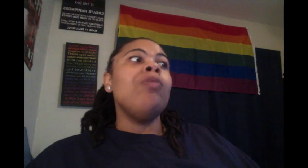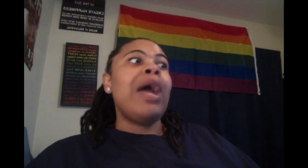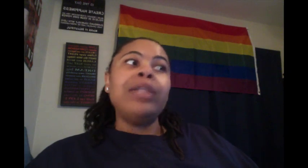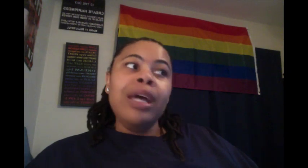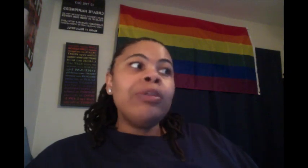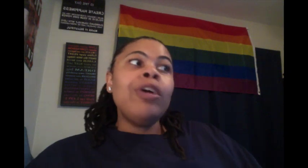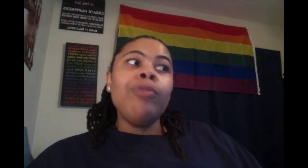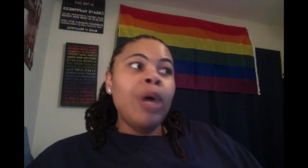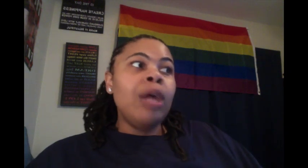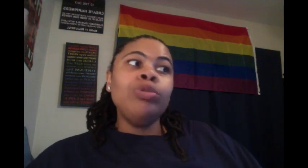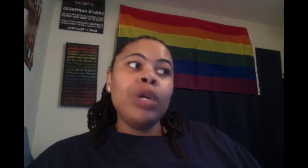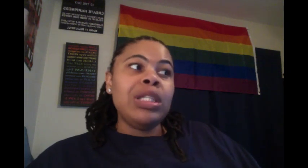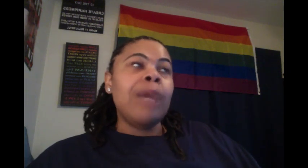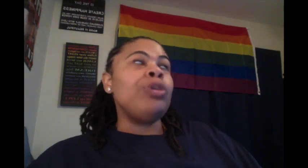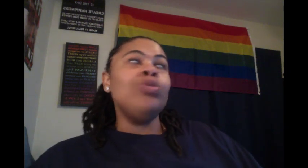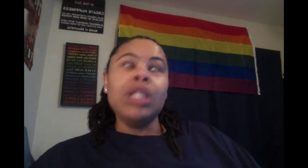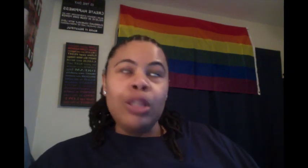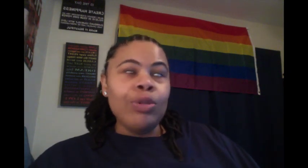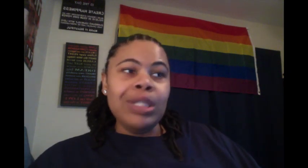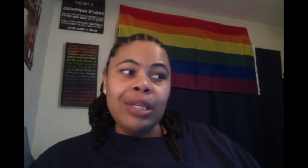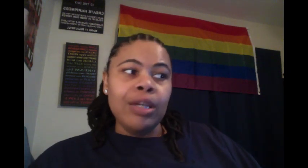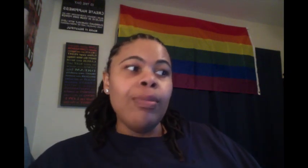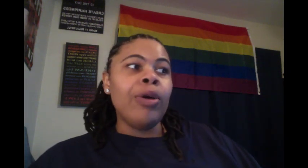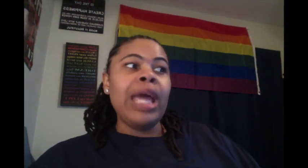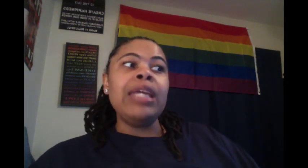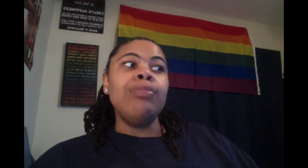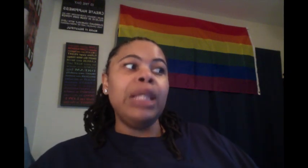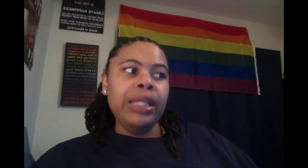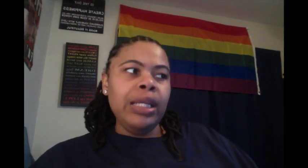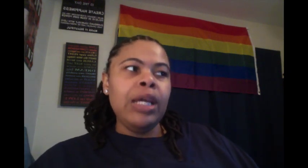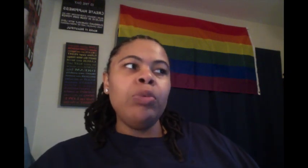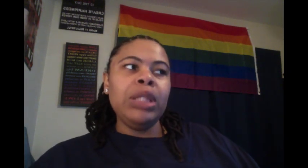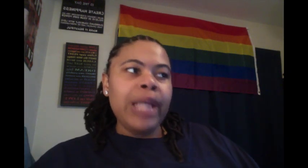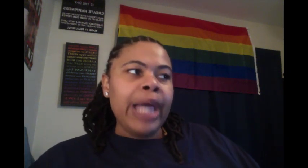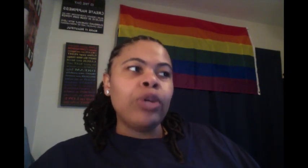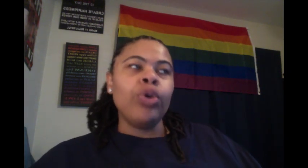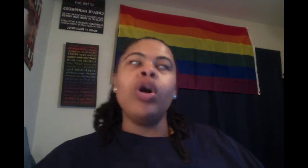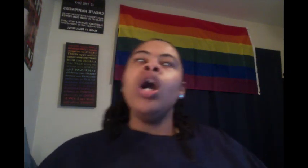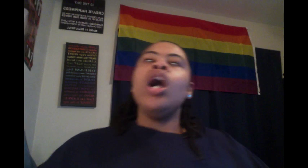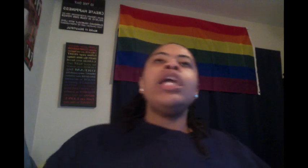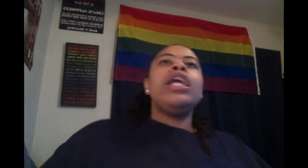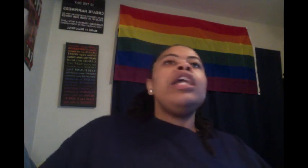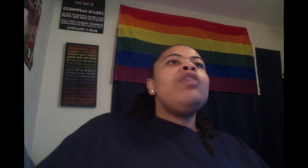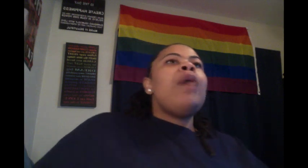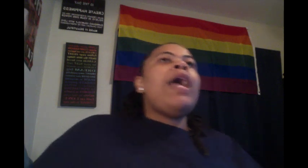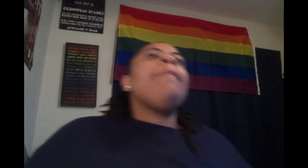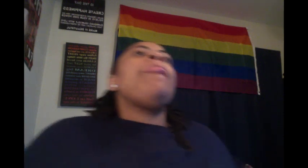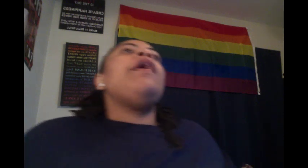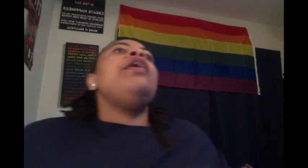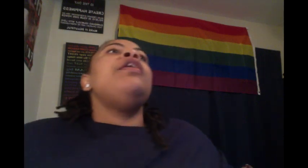right there on your doorstep and you just don't see him. Okay. He blending in with the night girl. Anyway. Um,